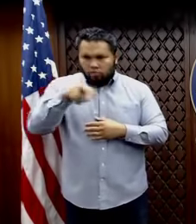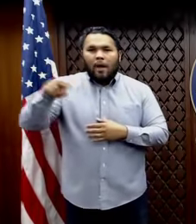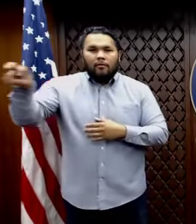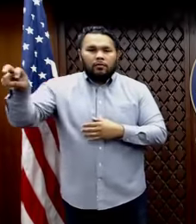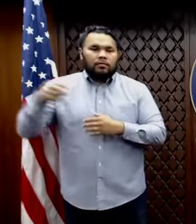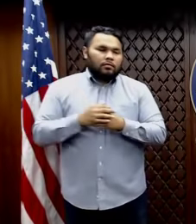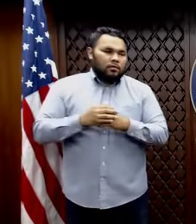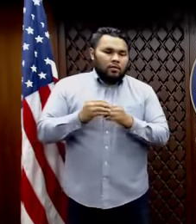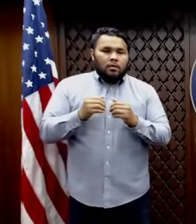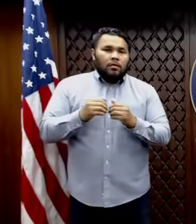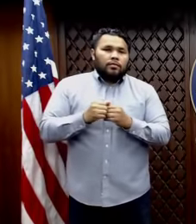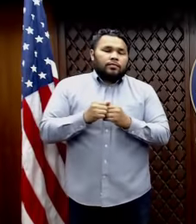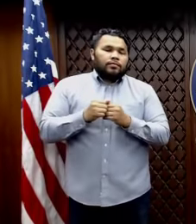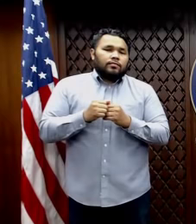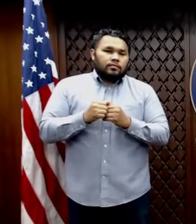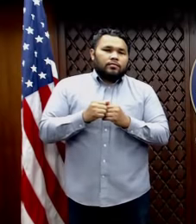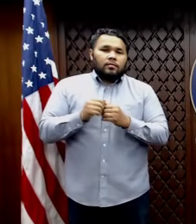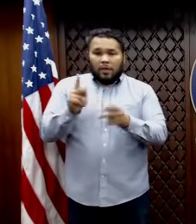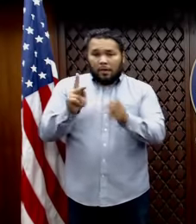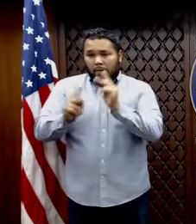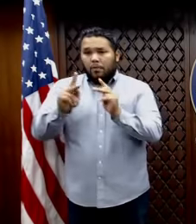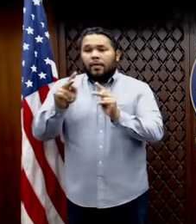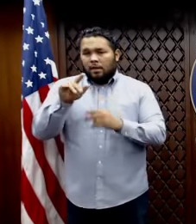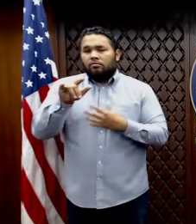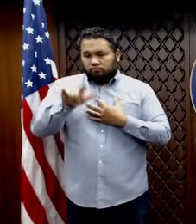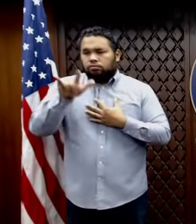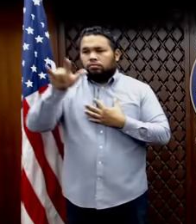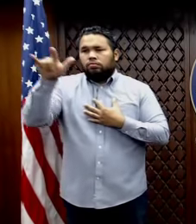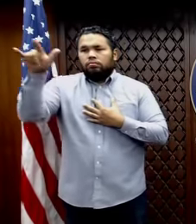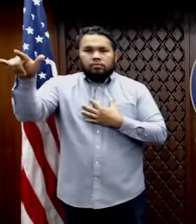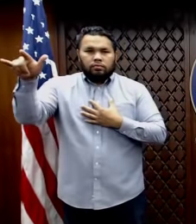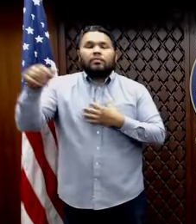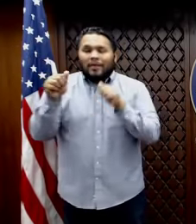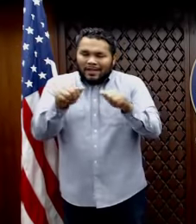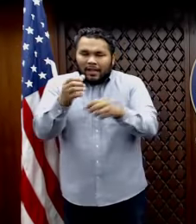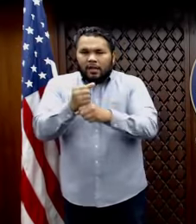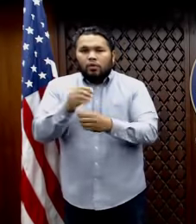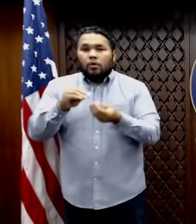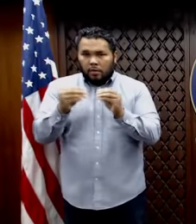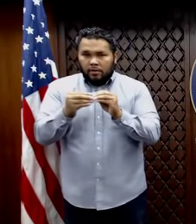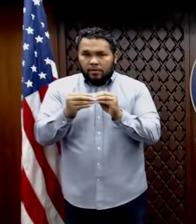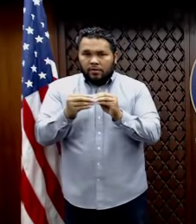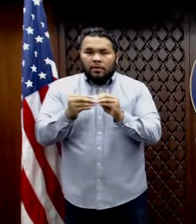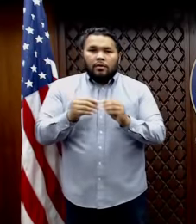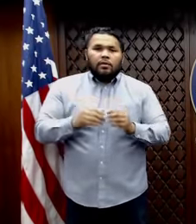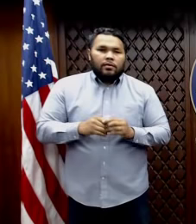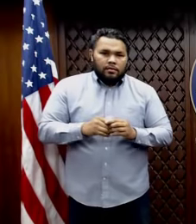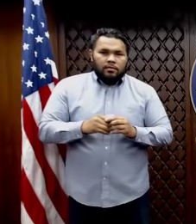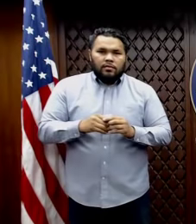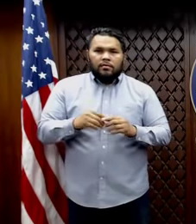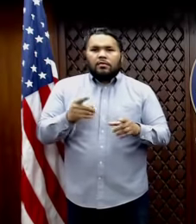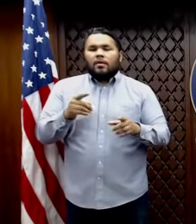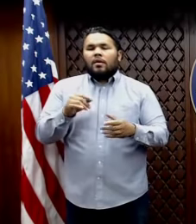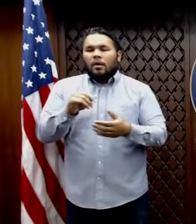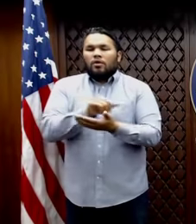travel, we can get the numbers for you, but most of those have been with household or other kinds of community contact.